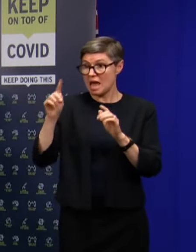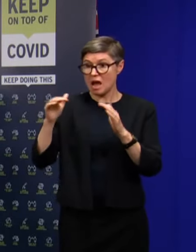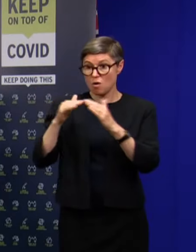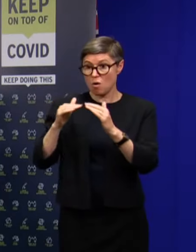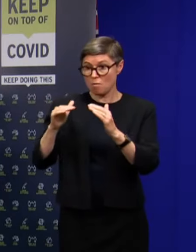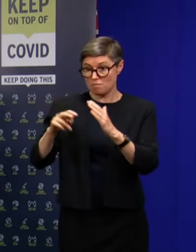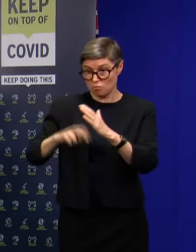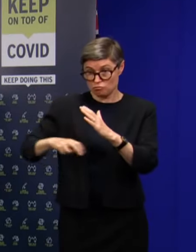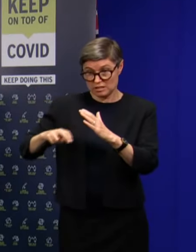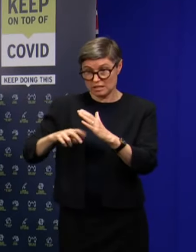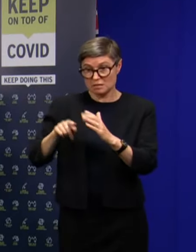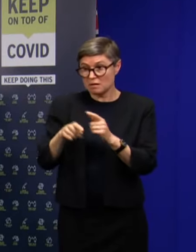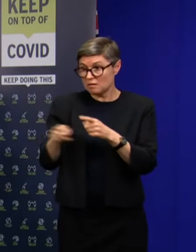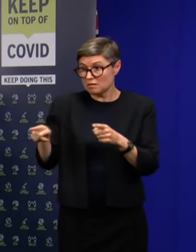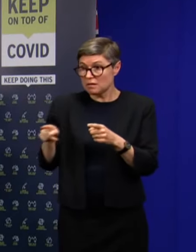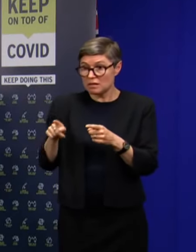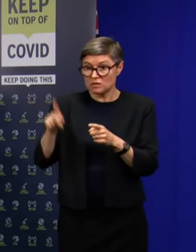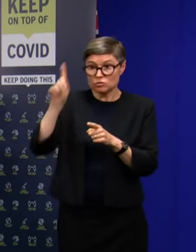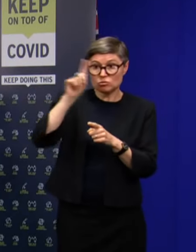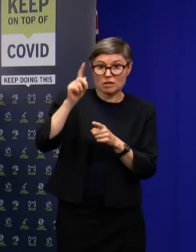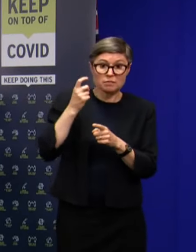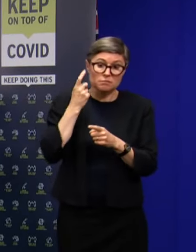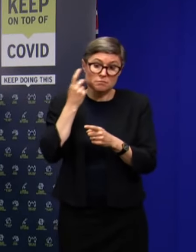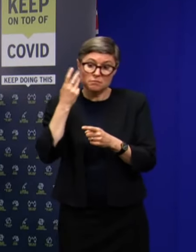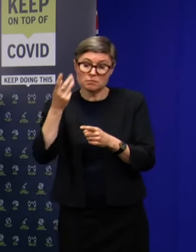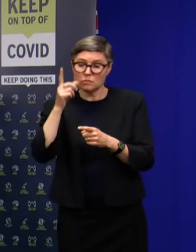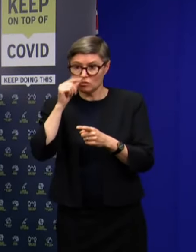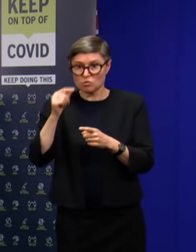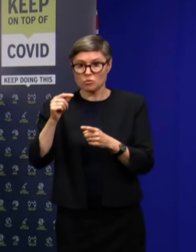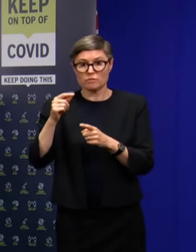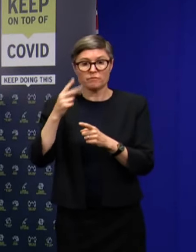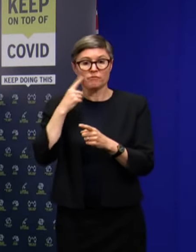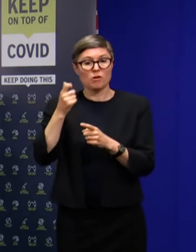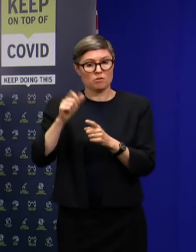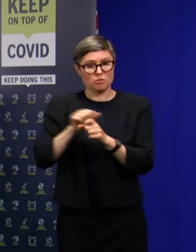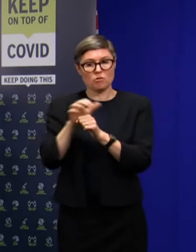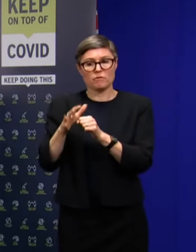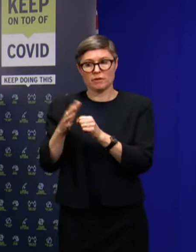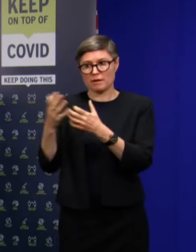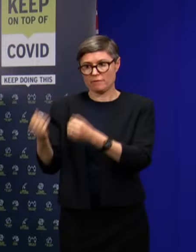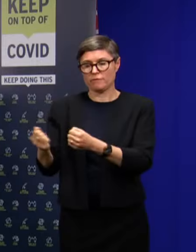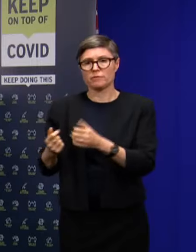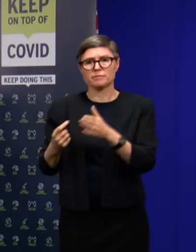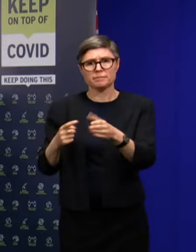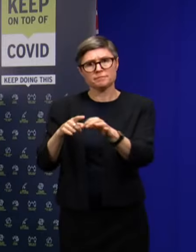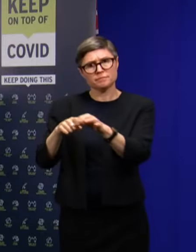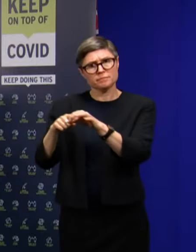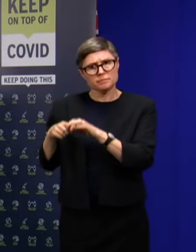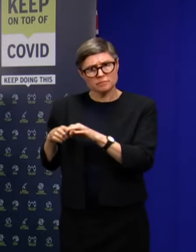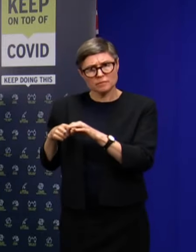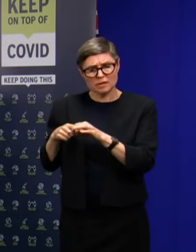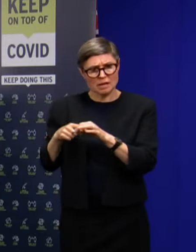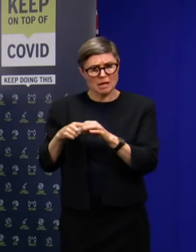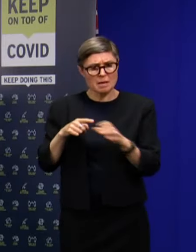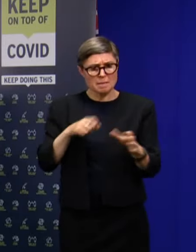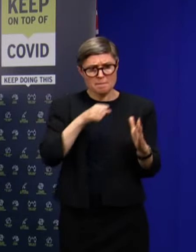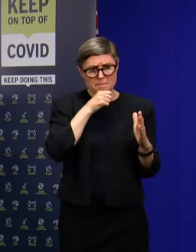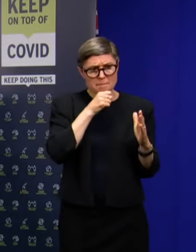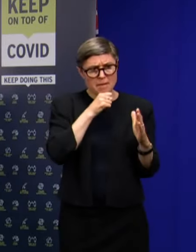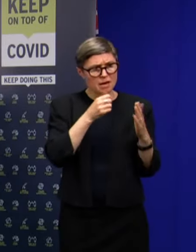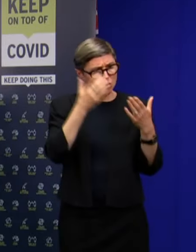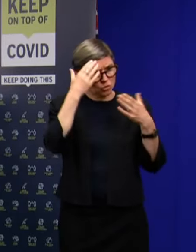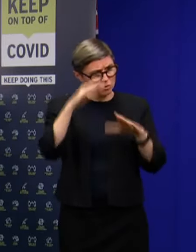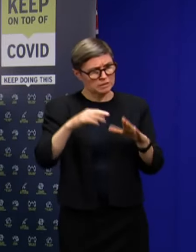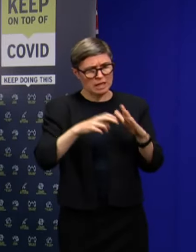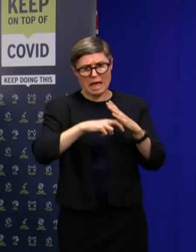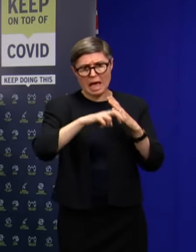in the coming days or later in their quarantine period. Do you know at the moment about the assistance that this man received leaving the travel lodge and